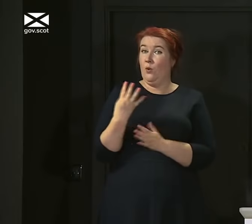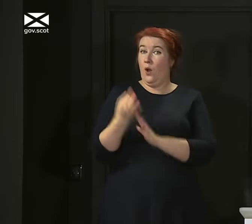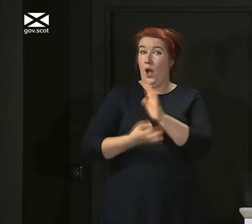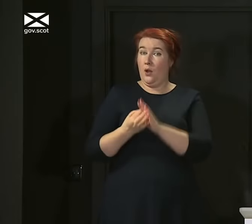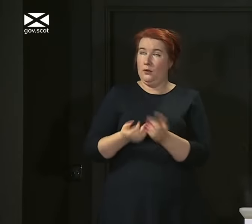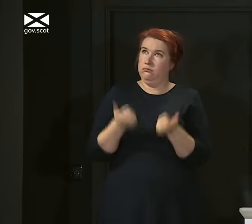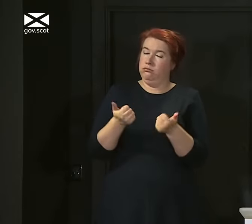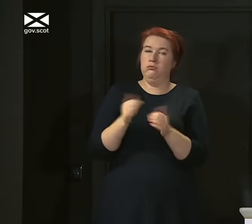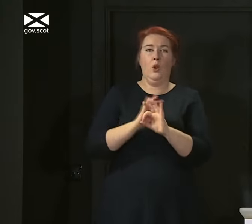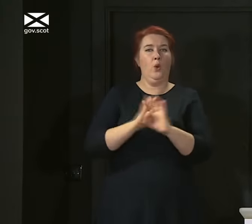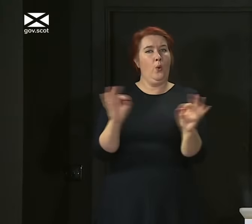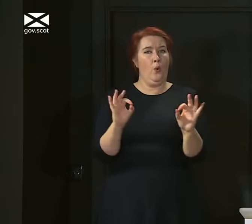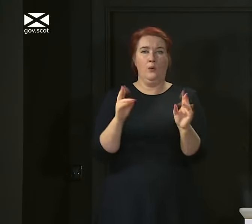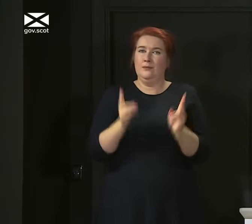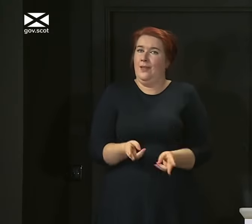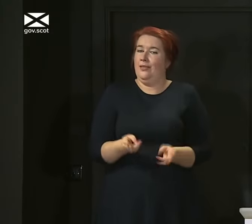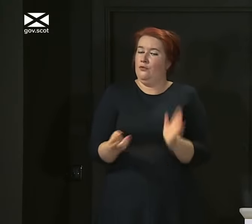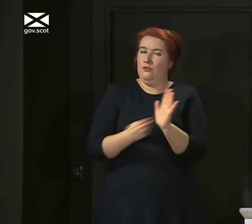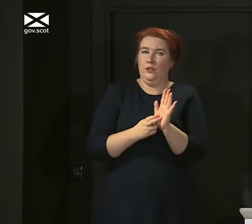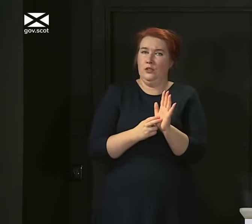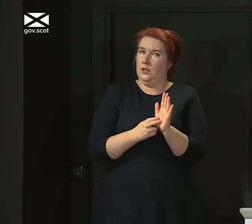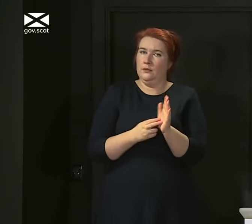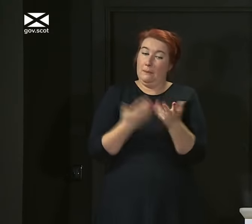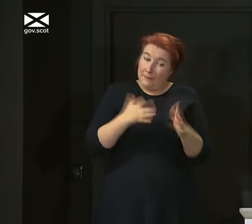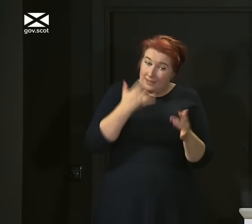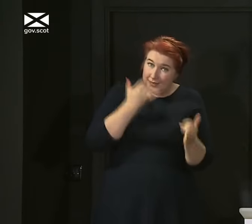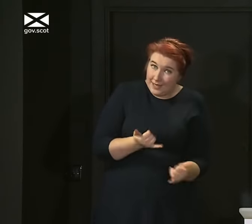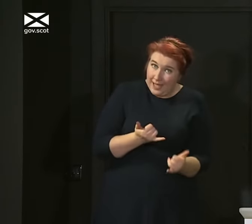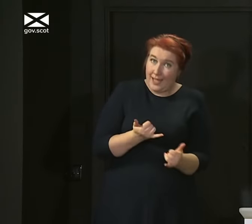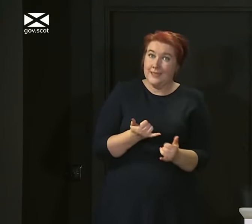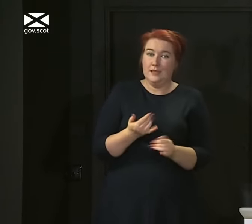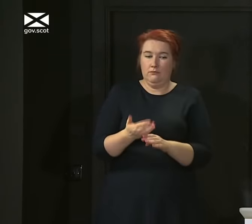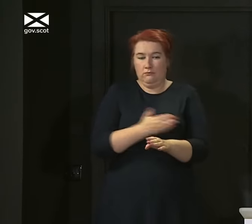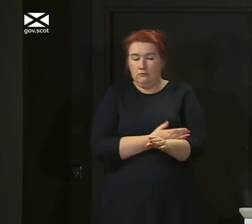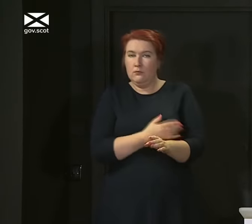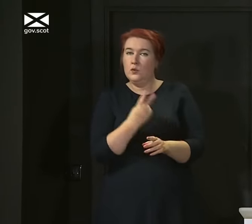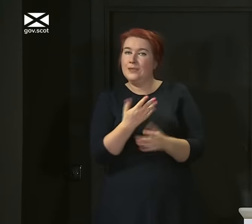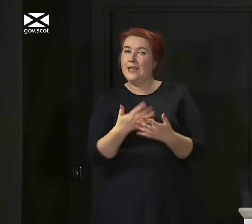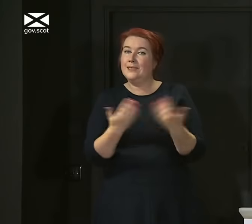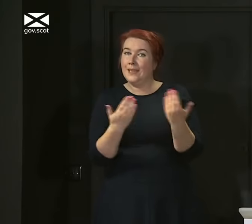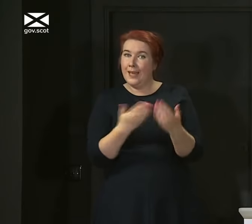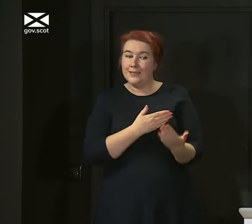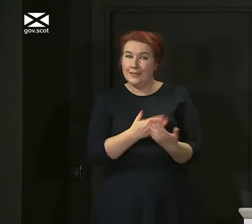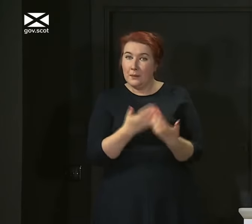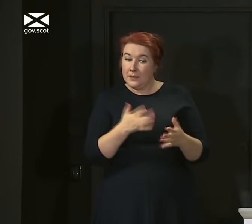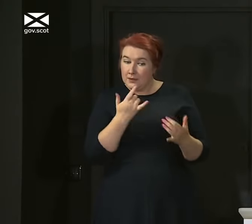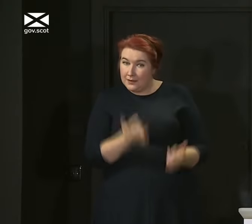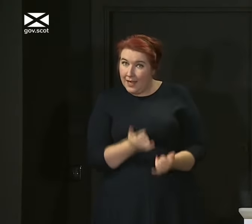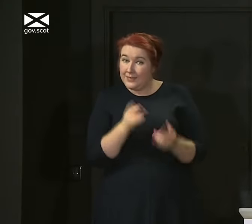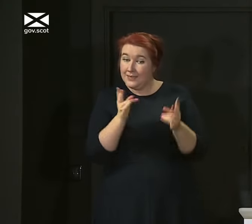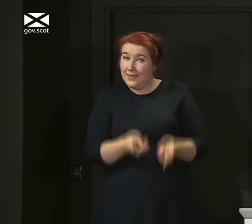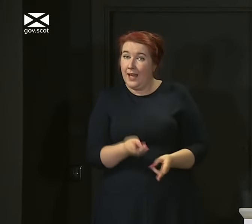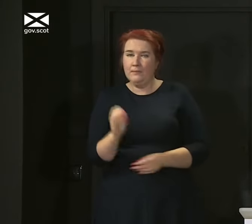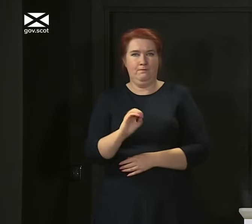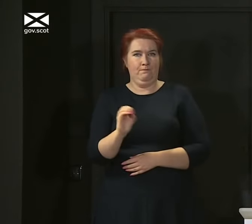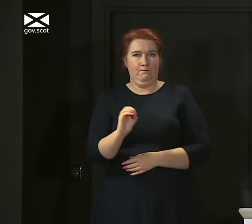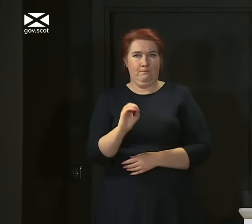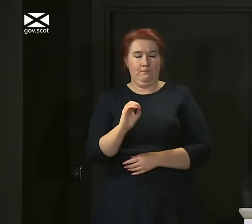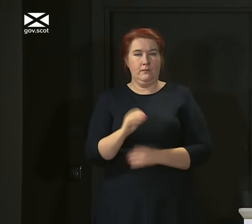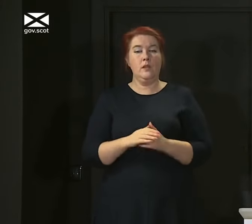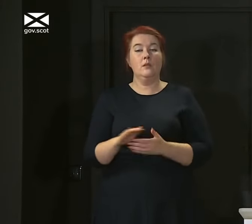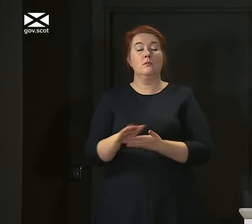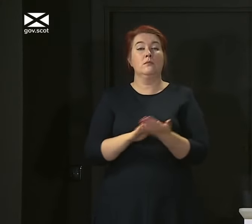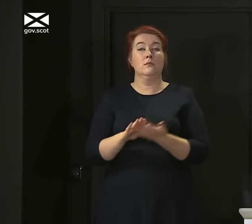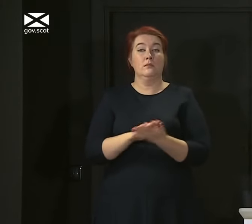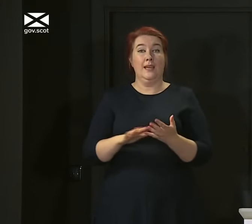no deaths were registered of a patient confirmed through a test in the previous 28 days as having COVID-19. And the total